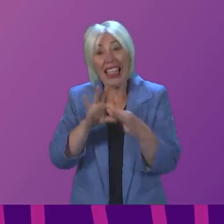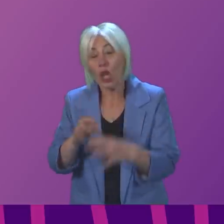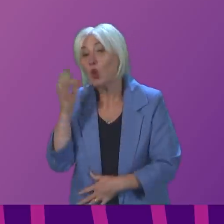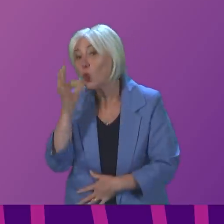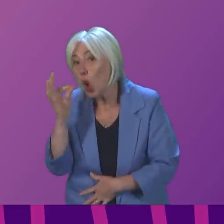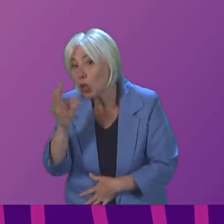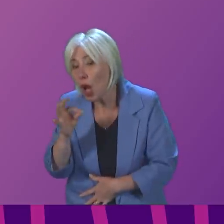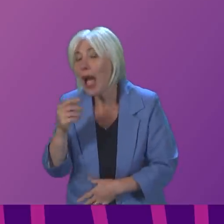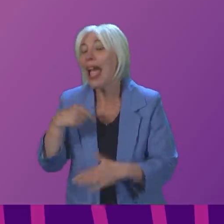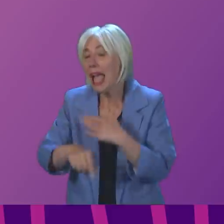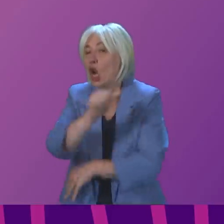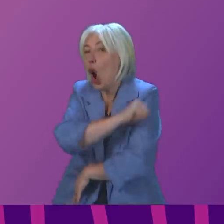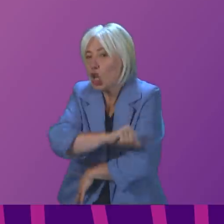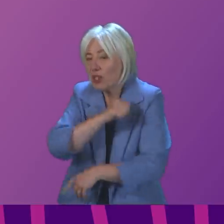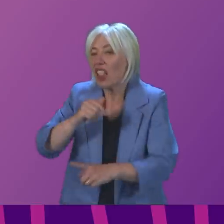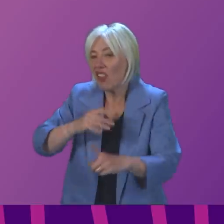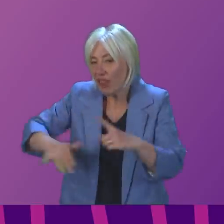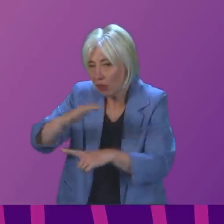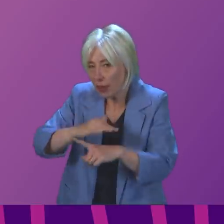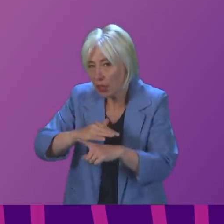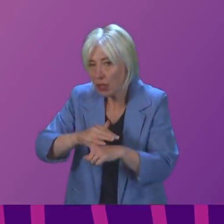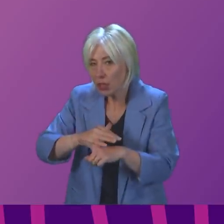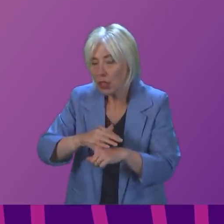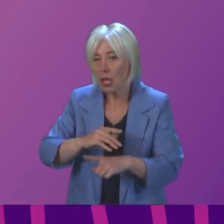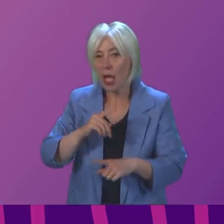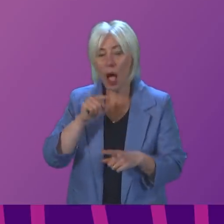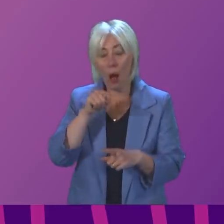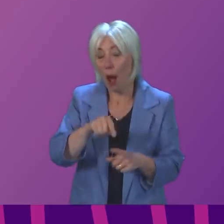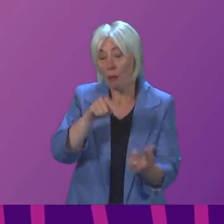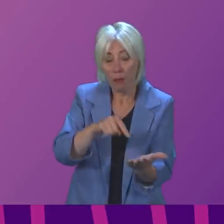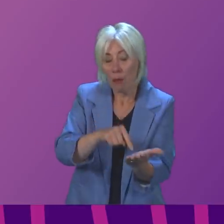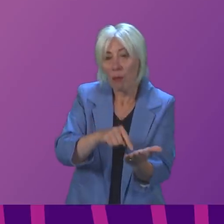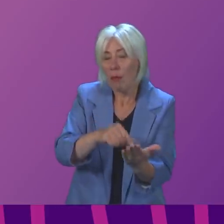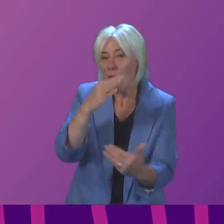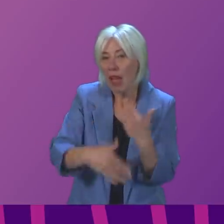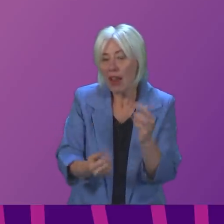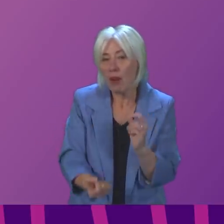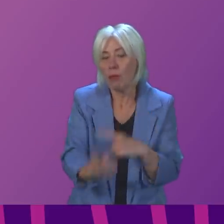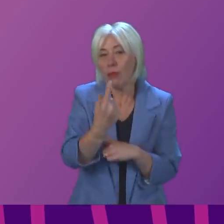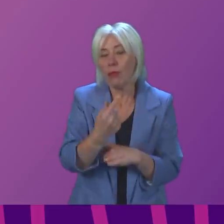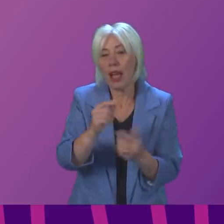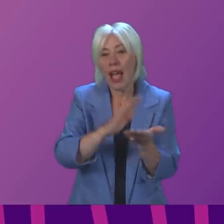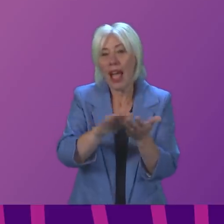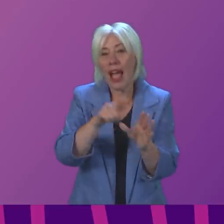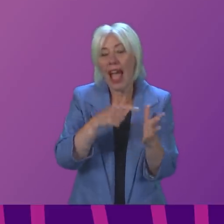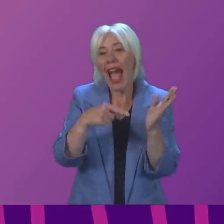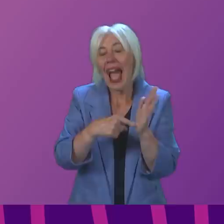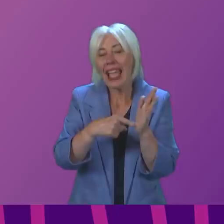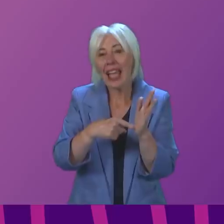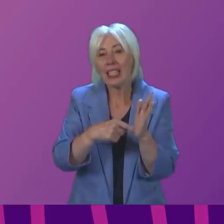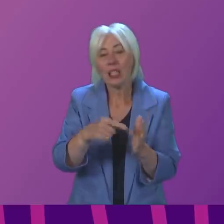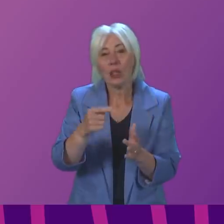environment. From the indication from the first minister, that didn't trigger a Hyatt red warning. Serratia,